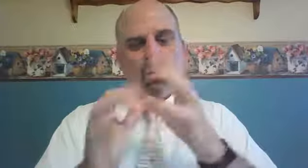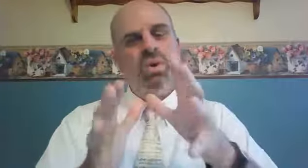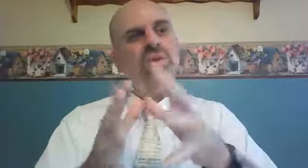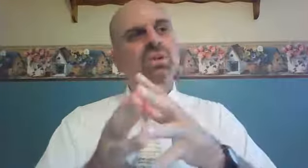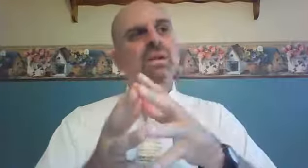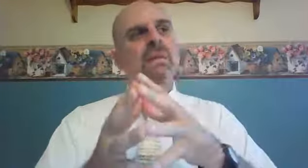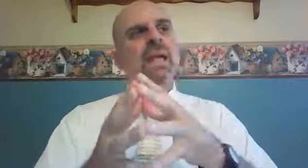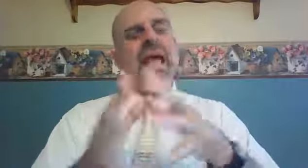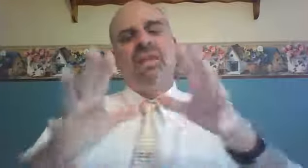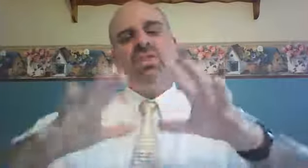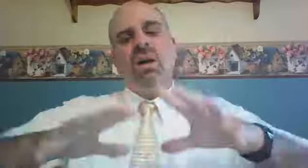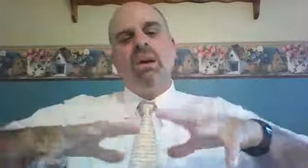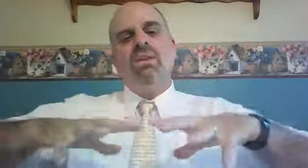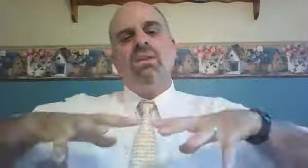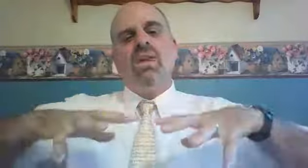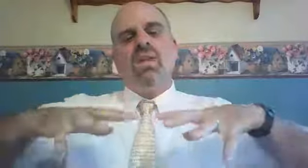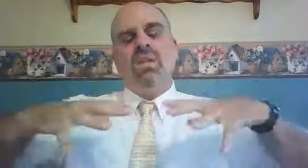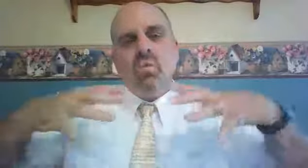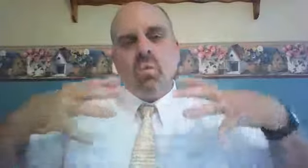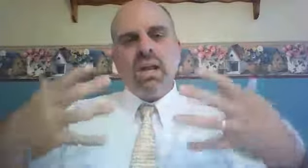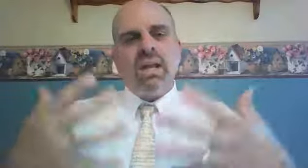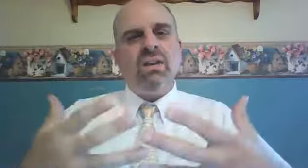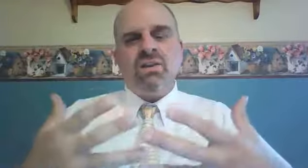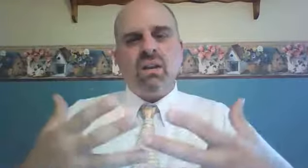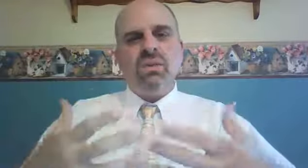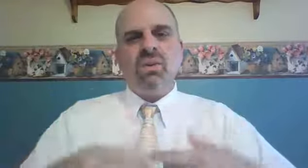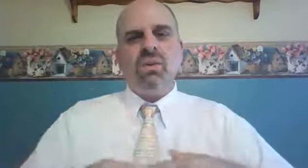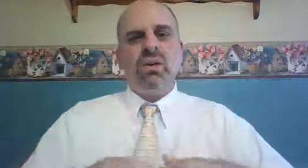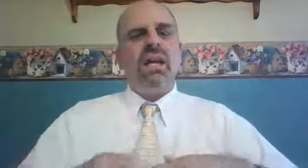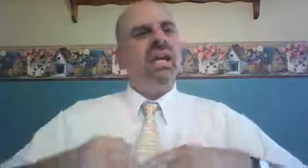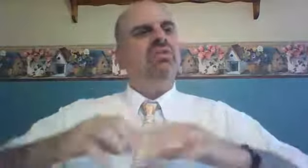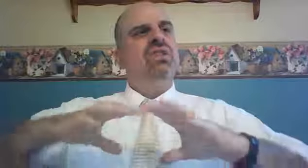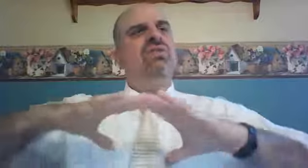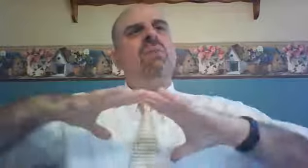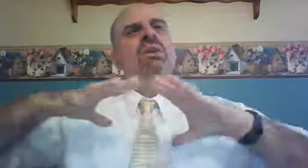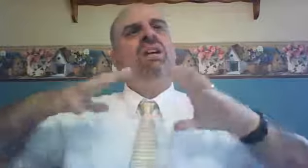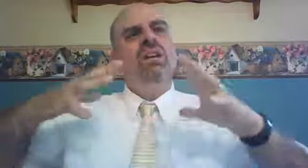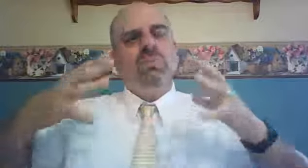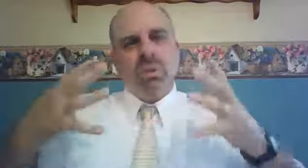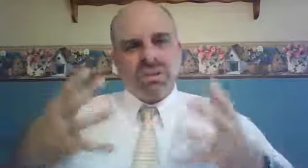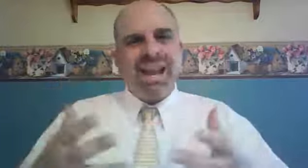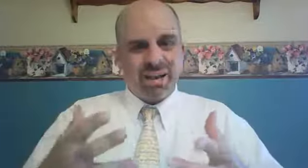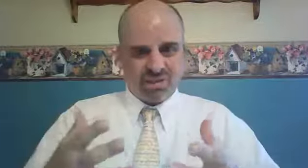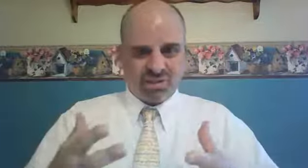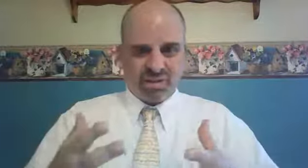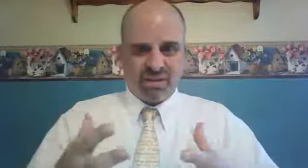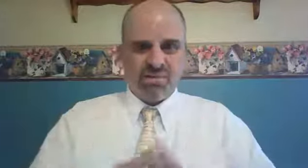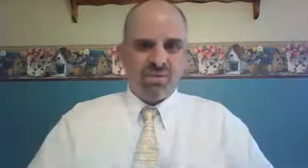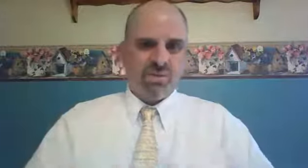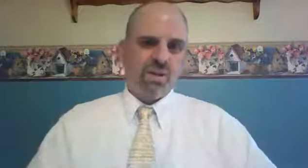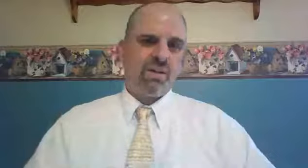Ruth has come under the wings of the Lord. She's come under his protection, if you will.